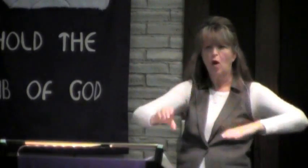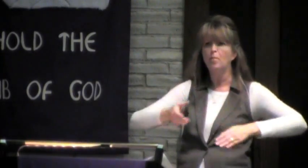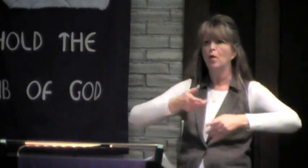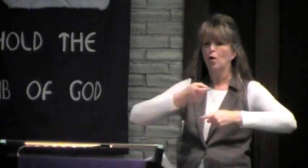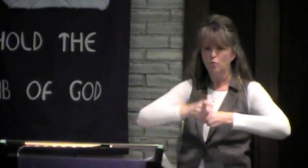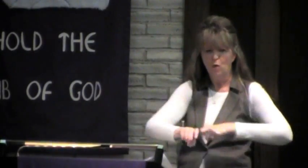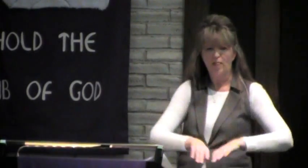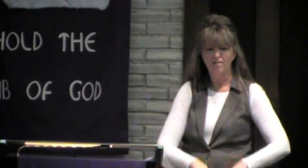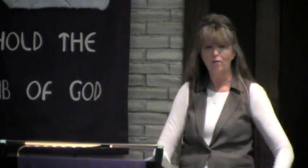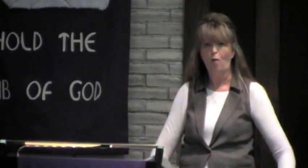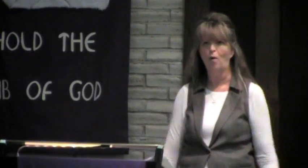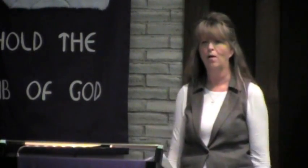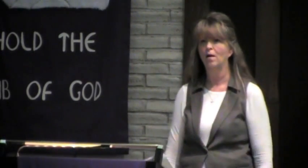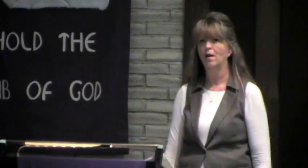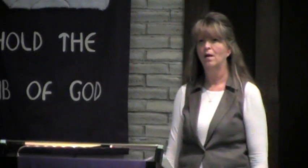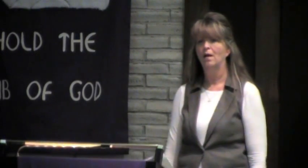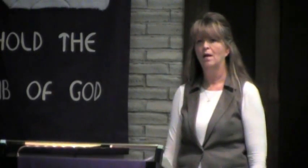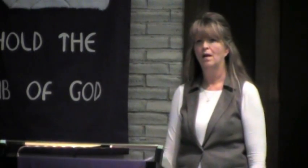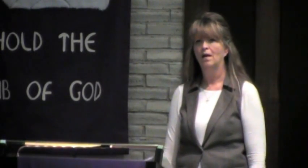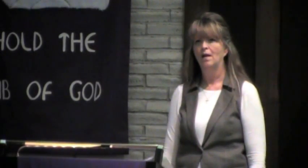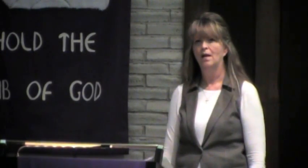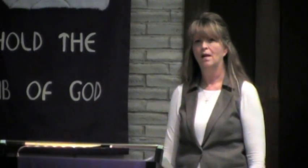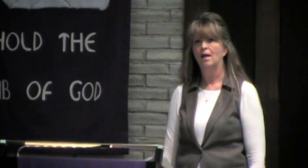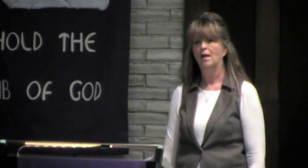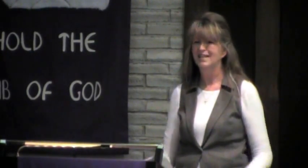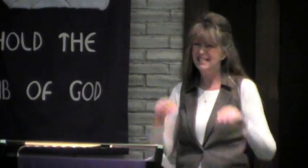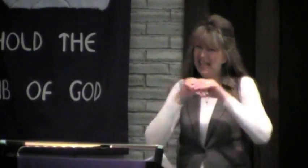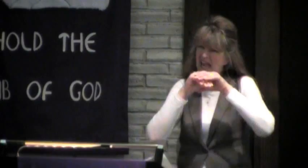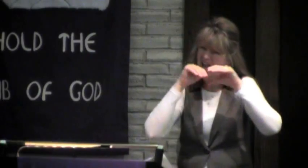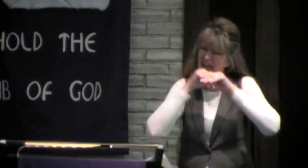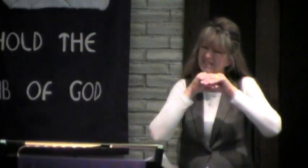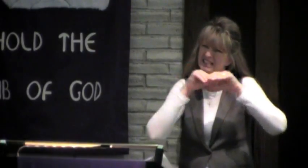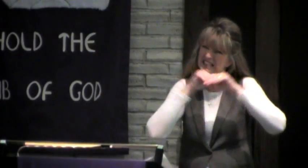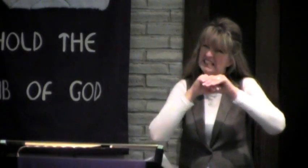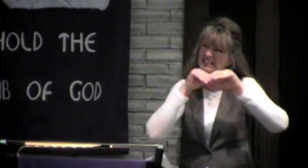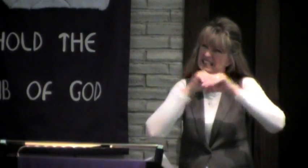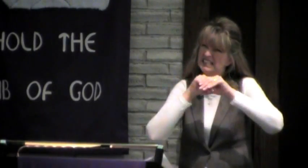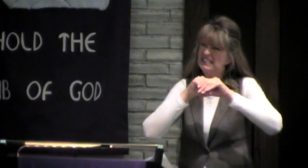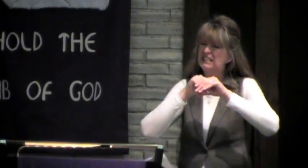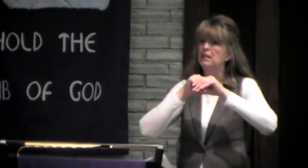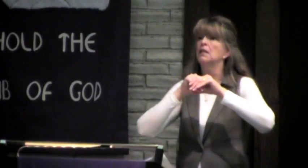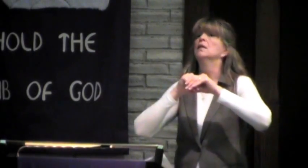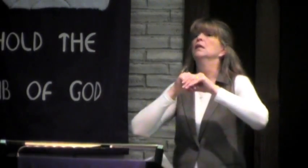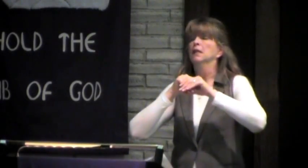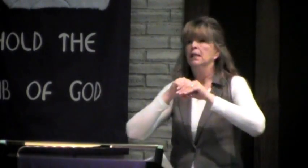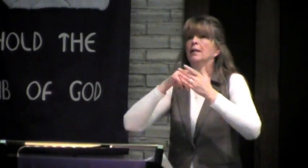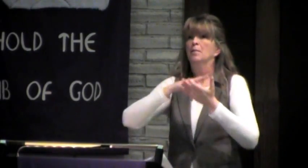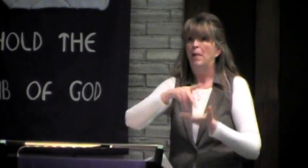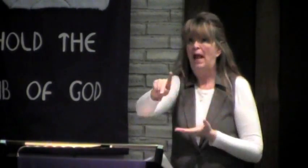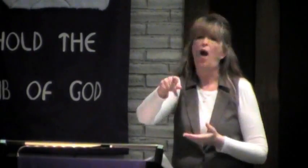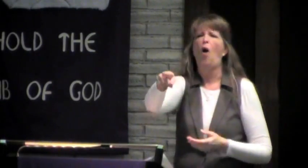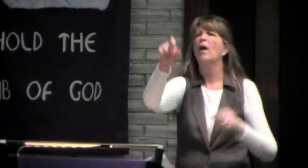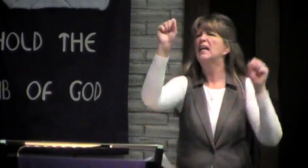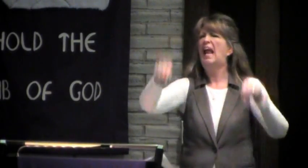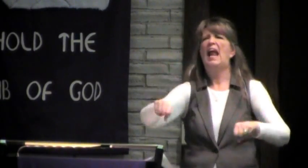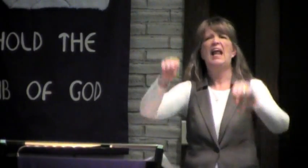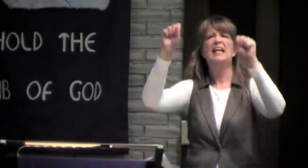ruined the supports. And it ruined the carpeting and all kinds of stuff. So we had to save lots of money.